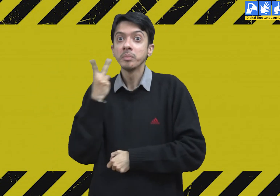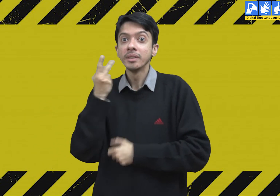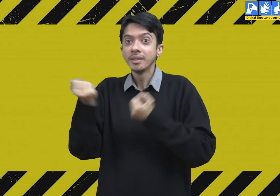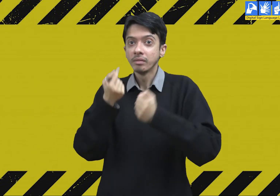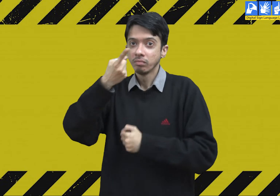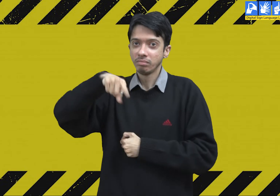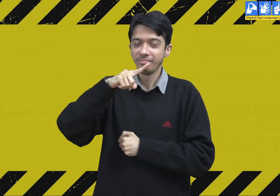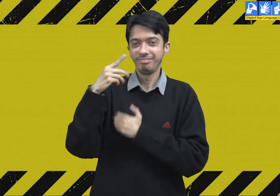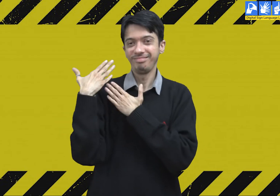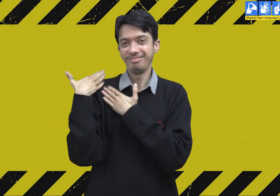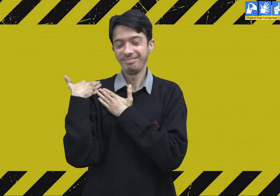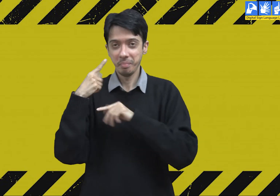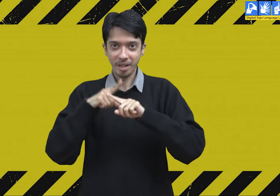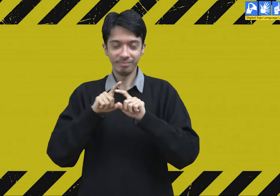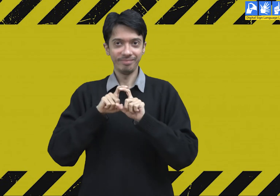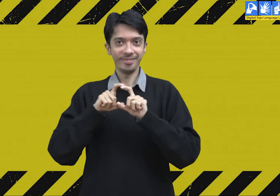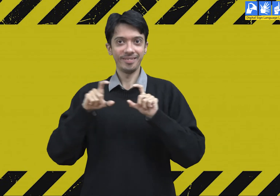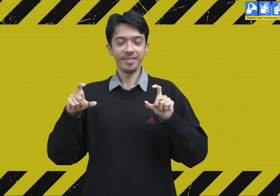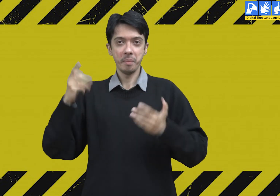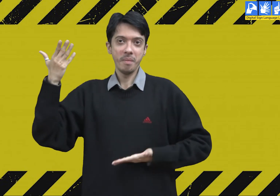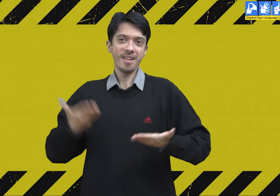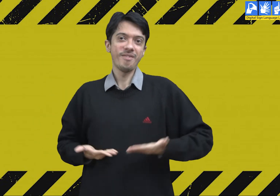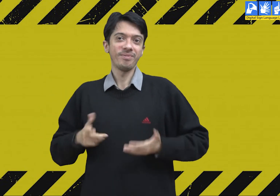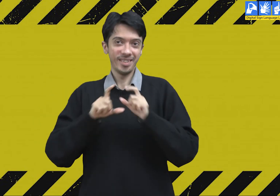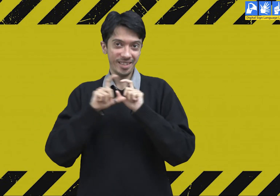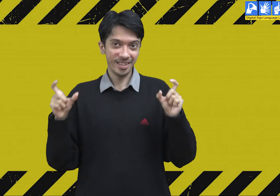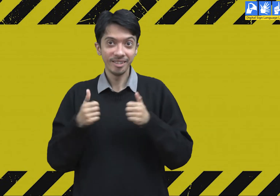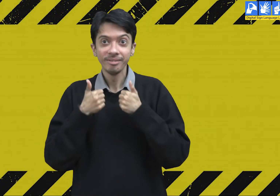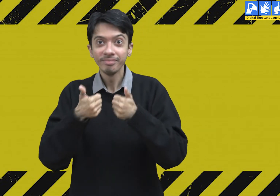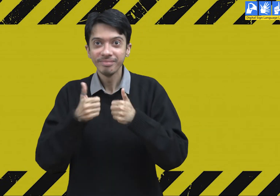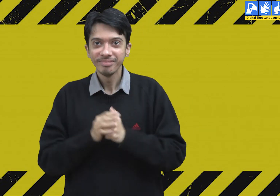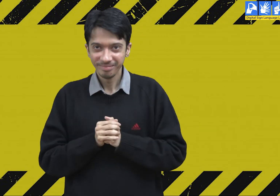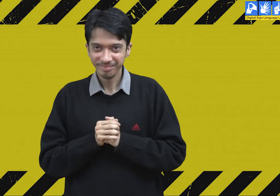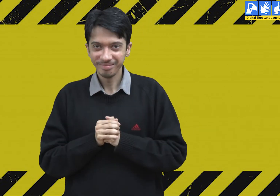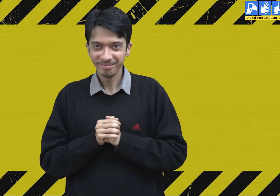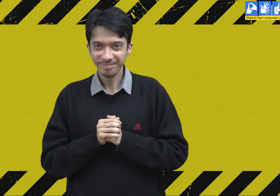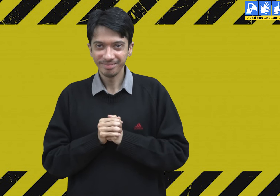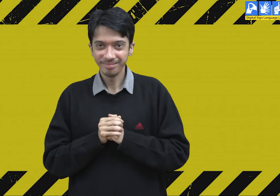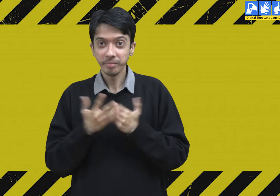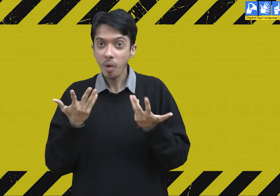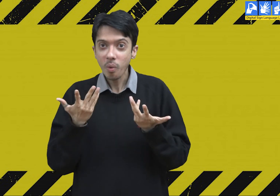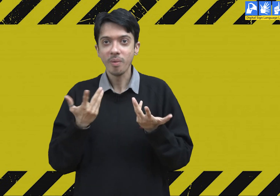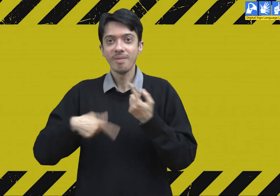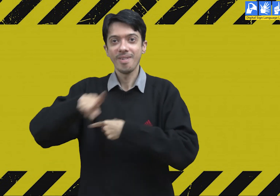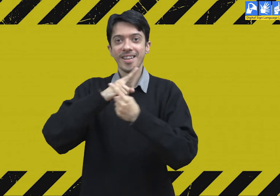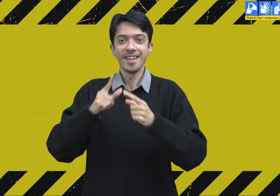road and in a bus. So, be very careful wherever you go. It is our responsibility